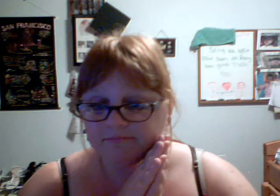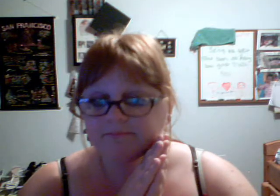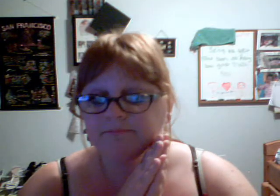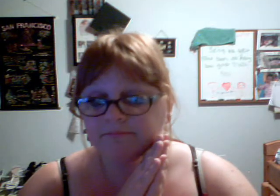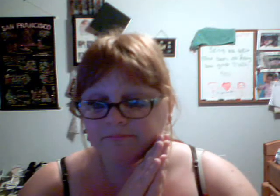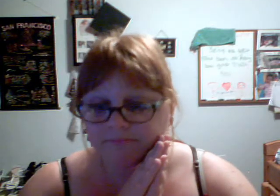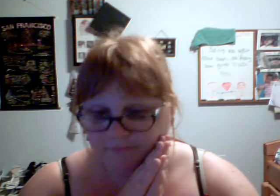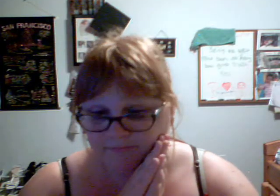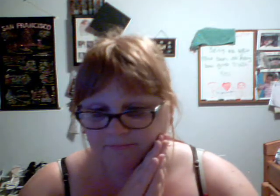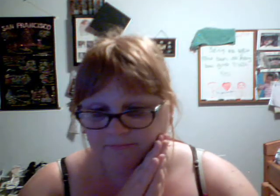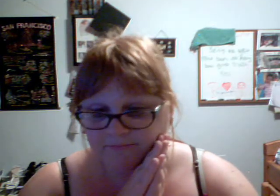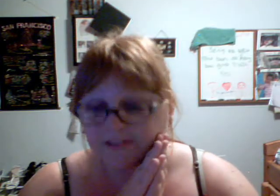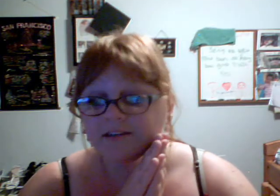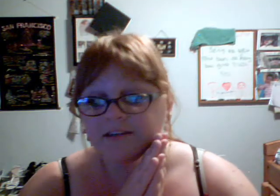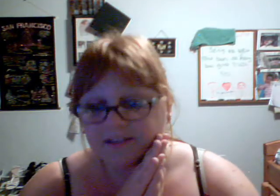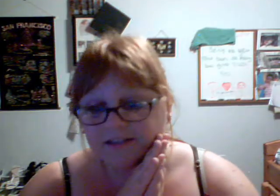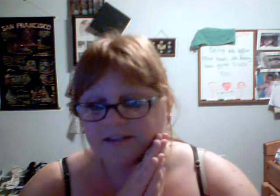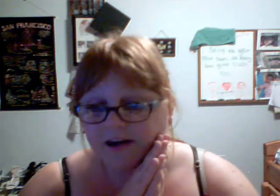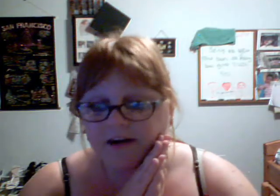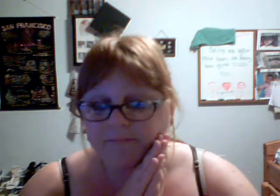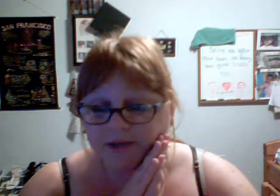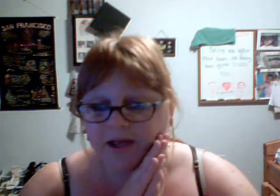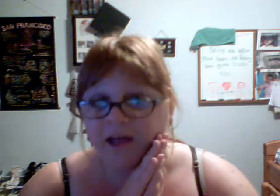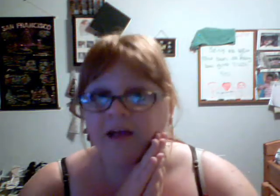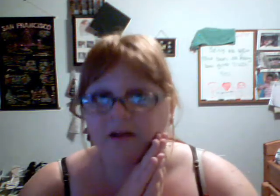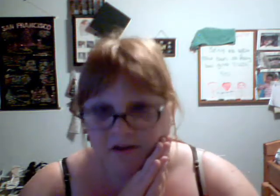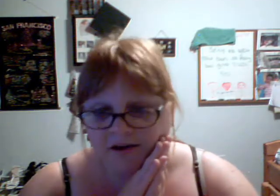Mm-hmm. He got me a car.